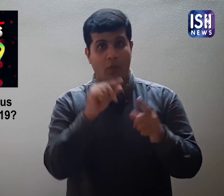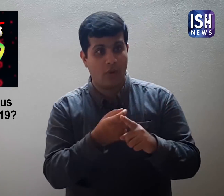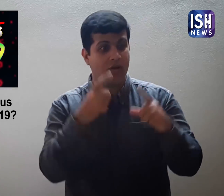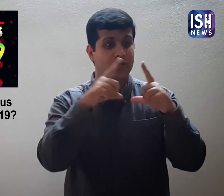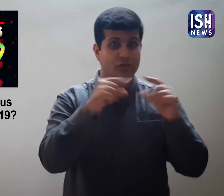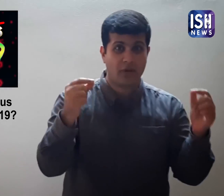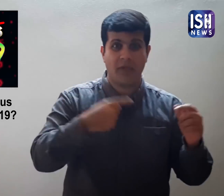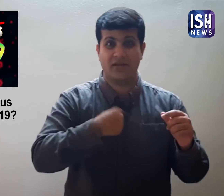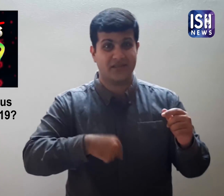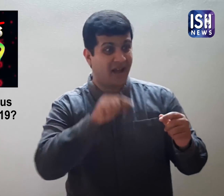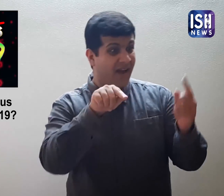UK, Japan, etc.